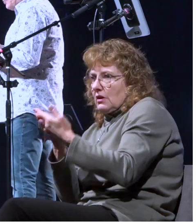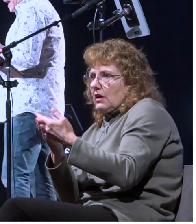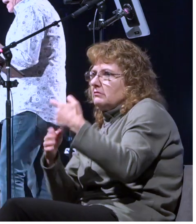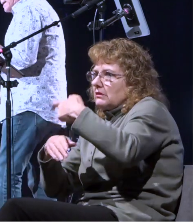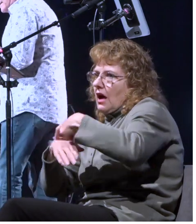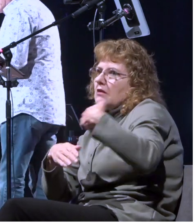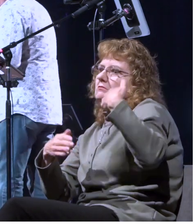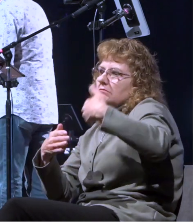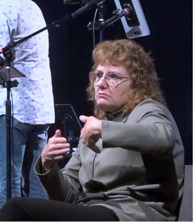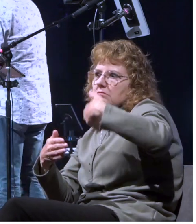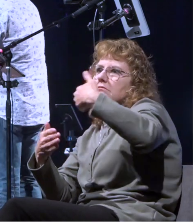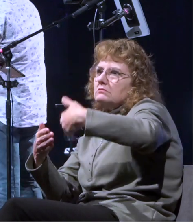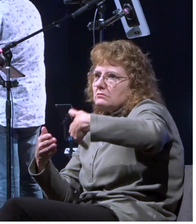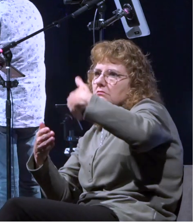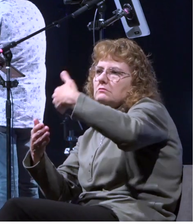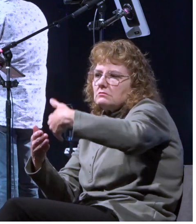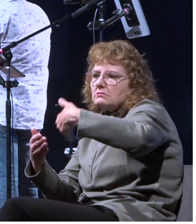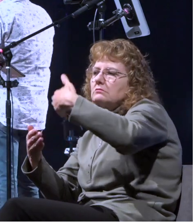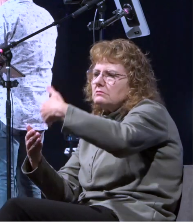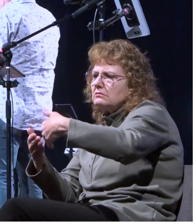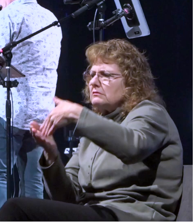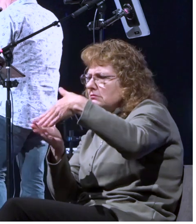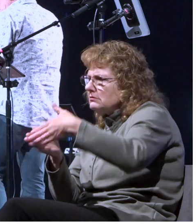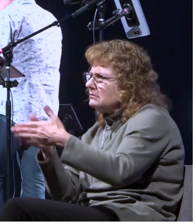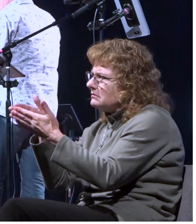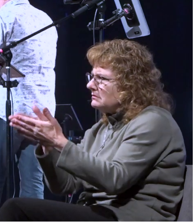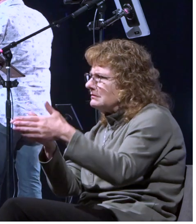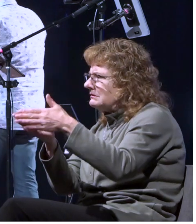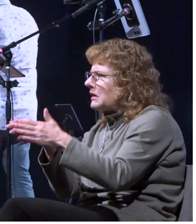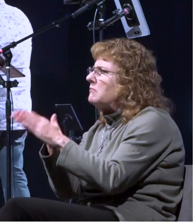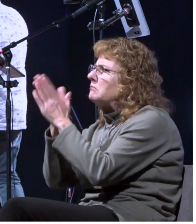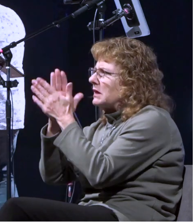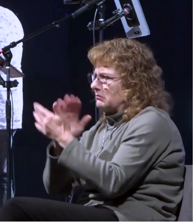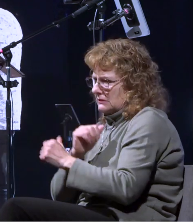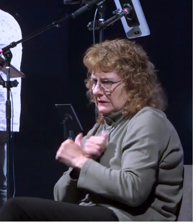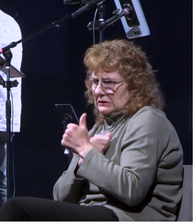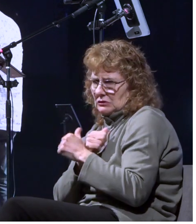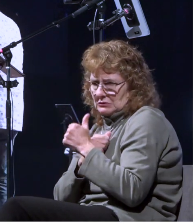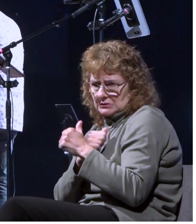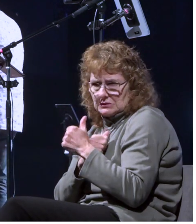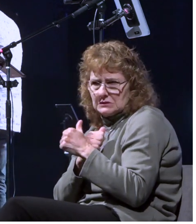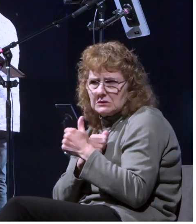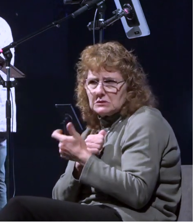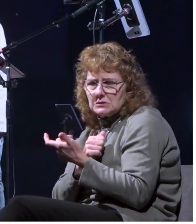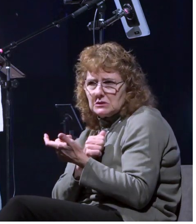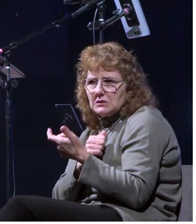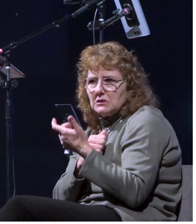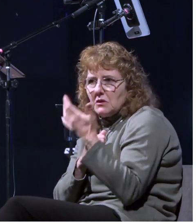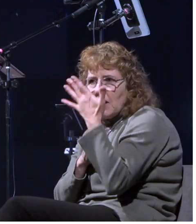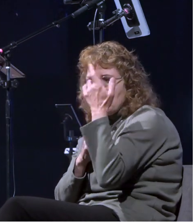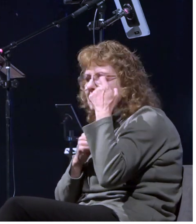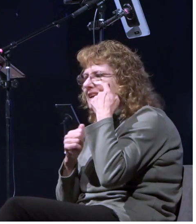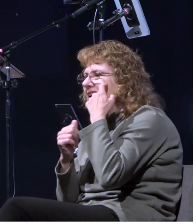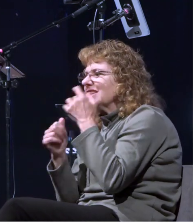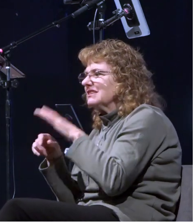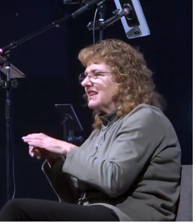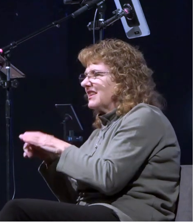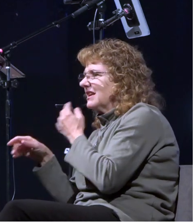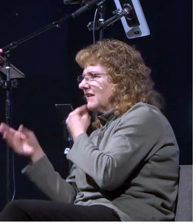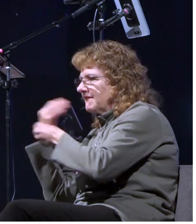spent and sailing was now dangerous because the feast was already over and